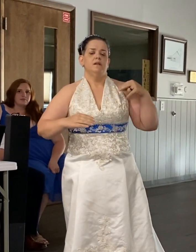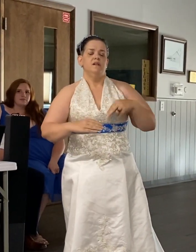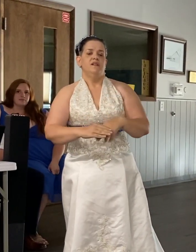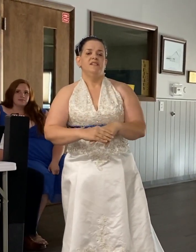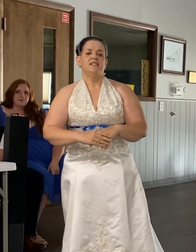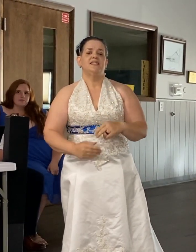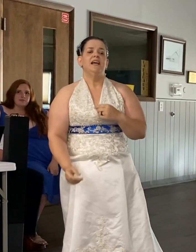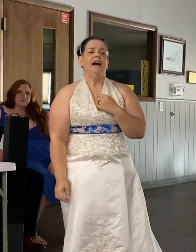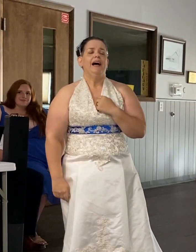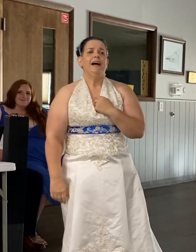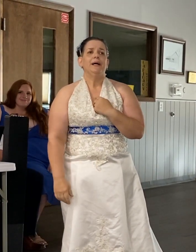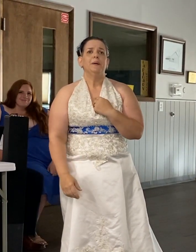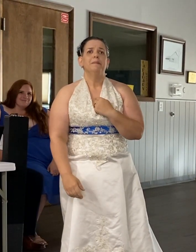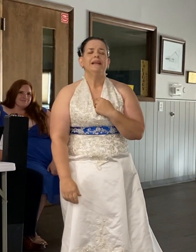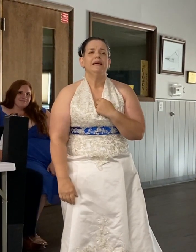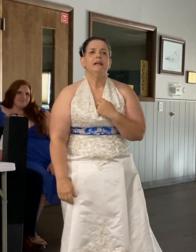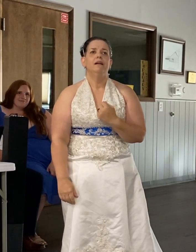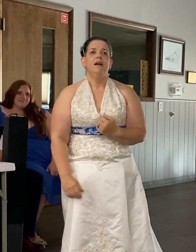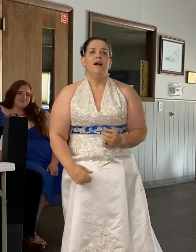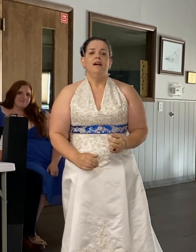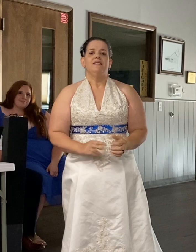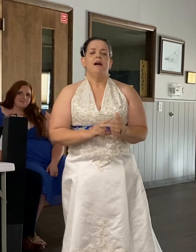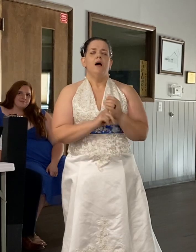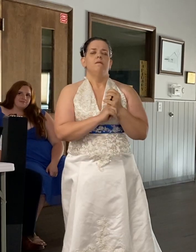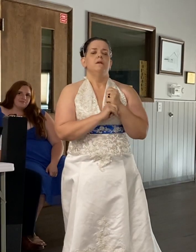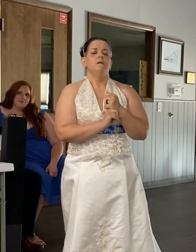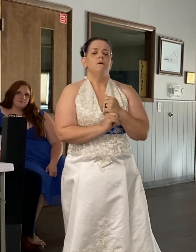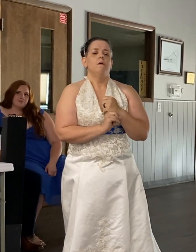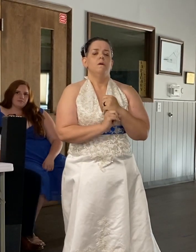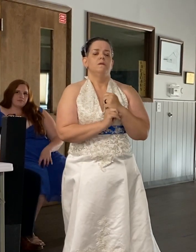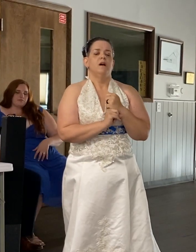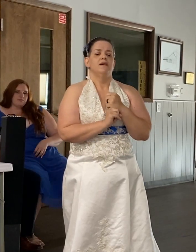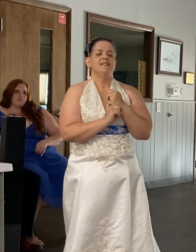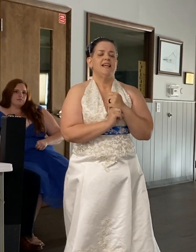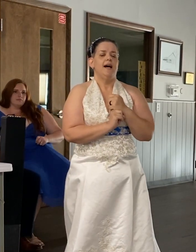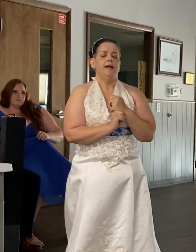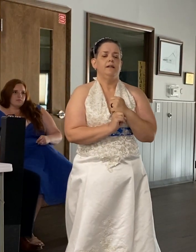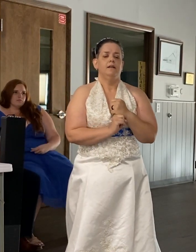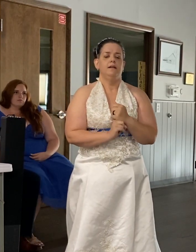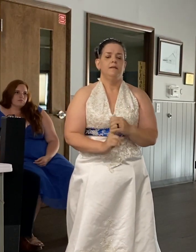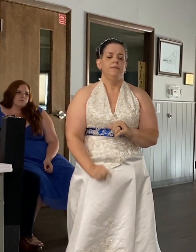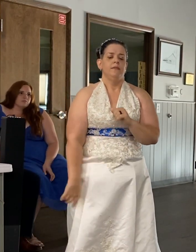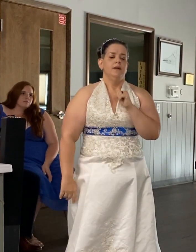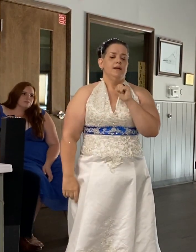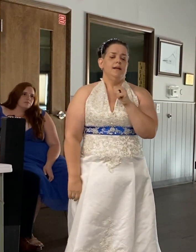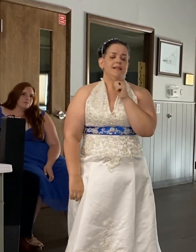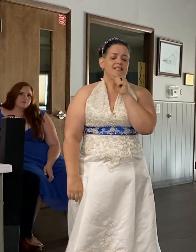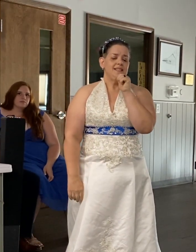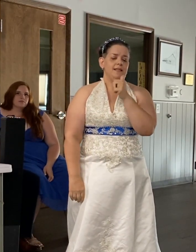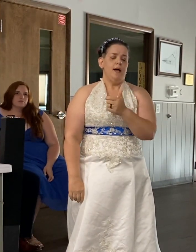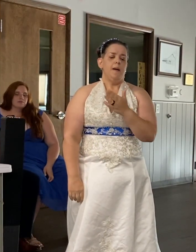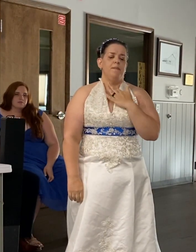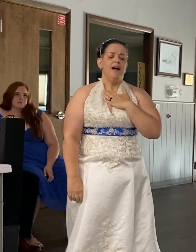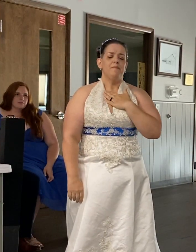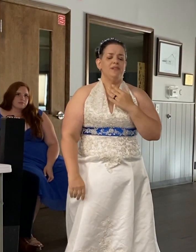on inside of me And I will hold on tight It's not my